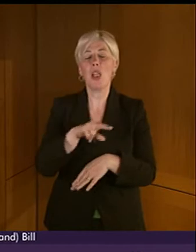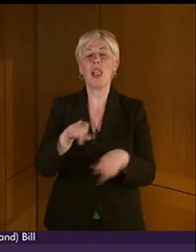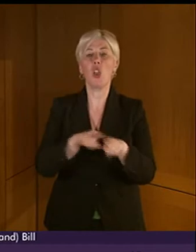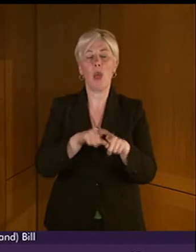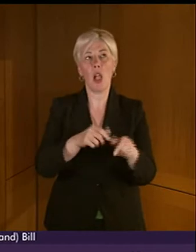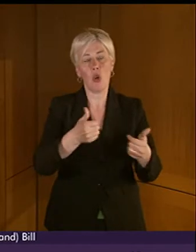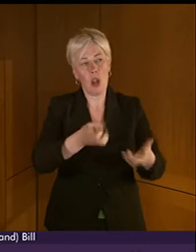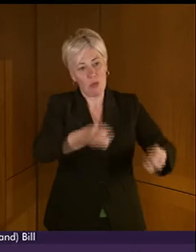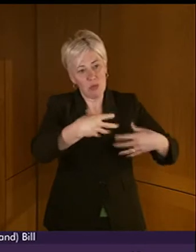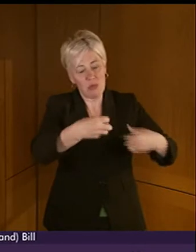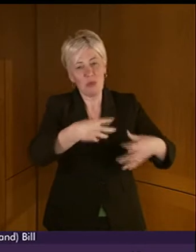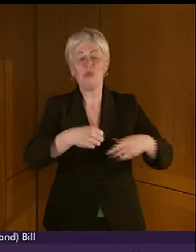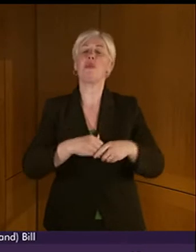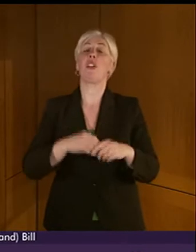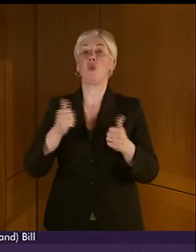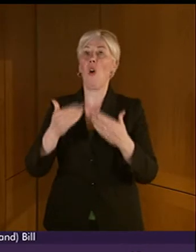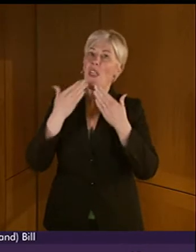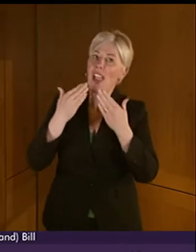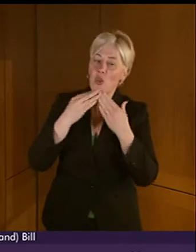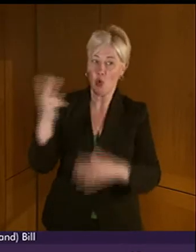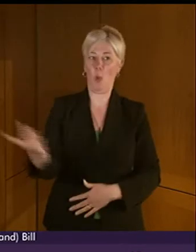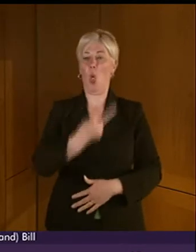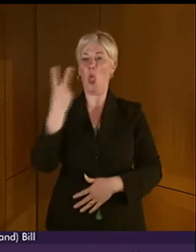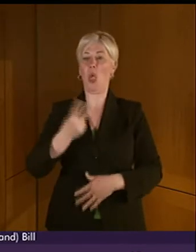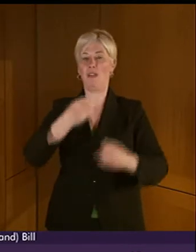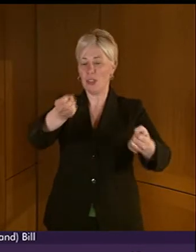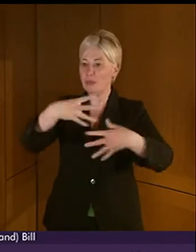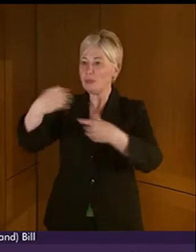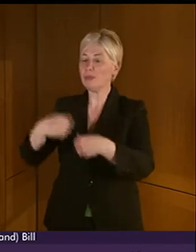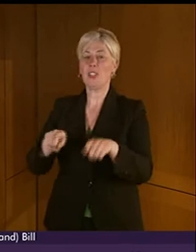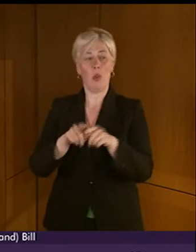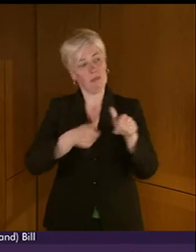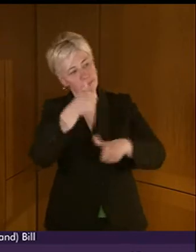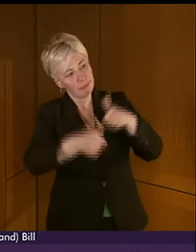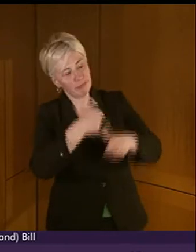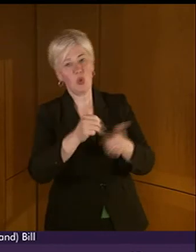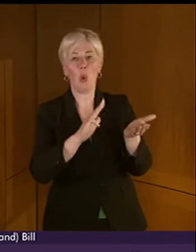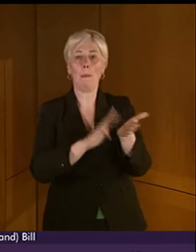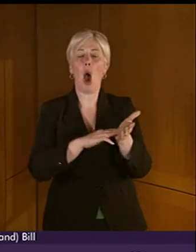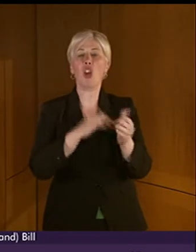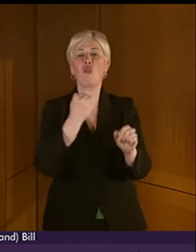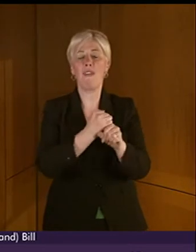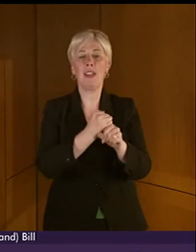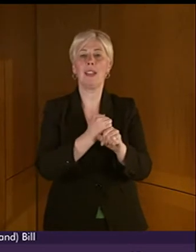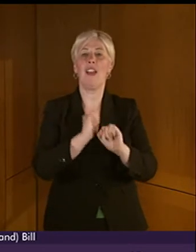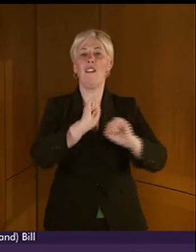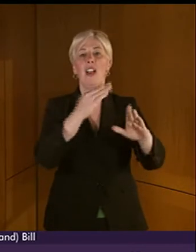the issues underpinning this bill. Finally, can I congratulate Mark Griffin on his work with the BSL community and